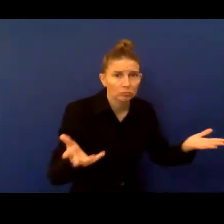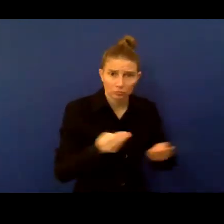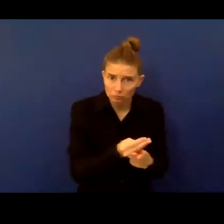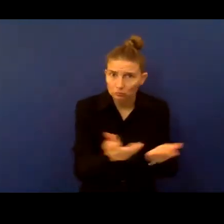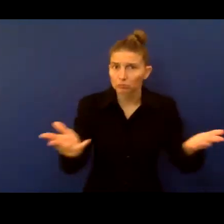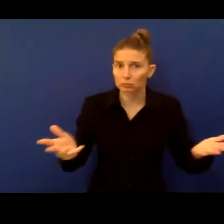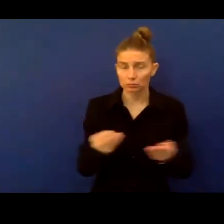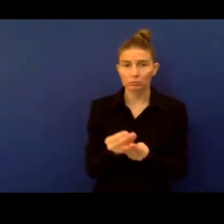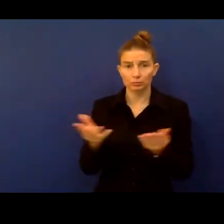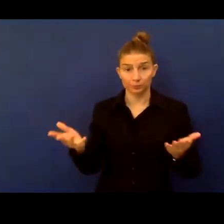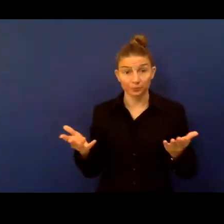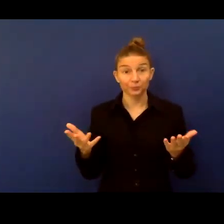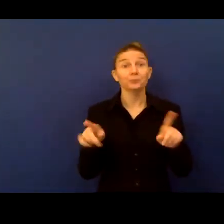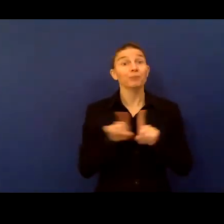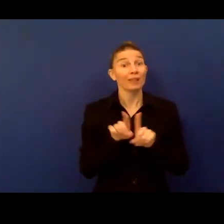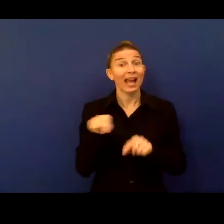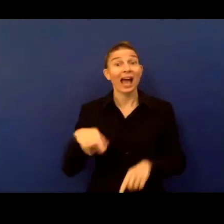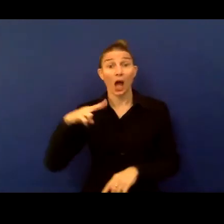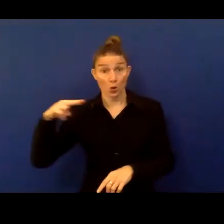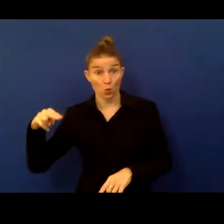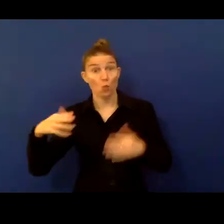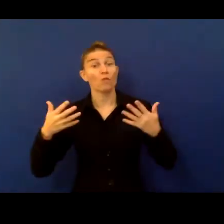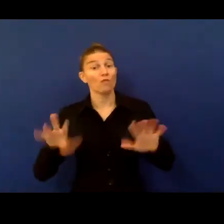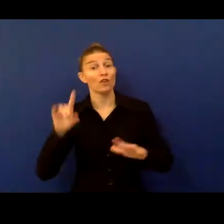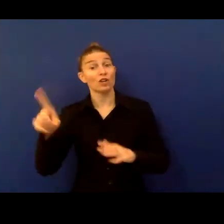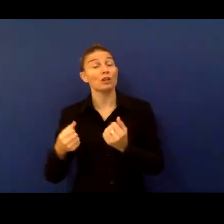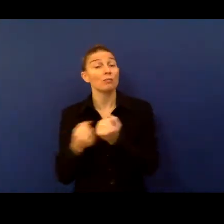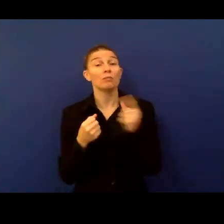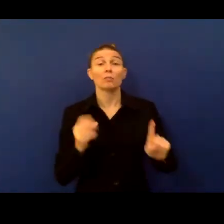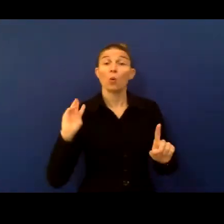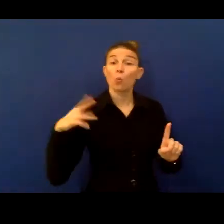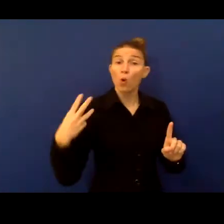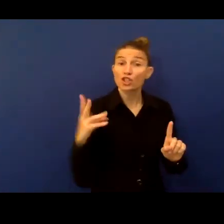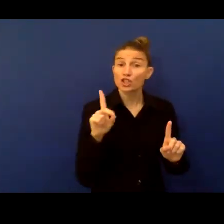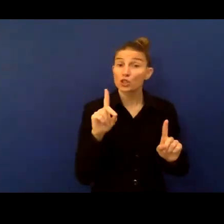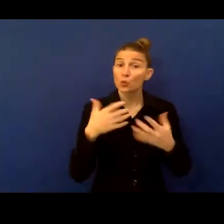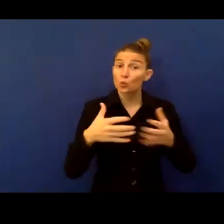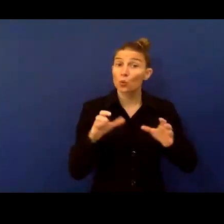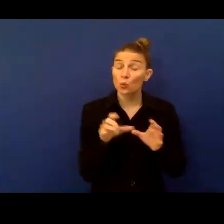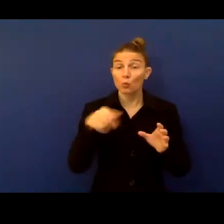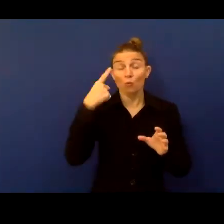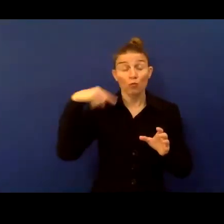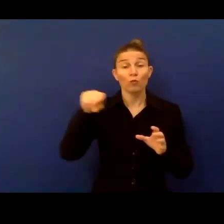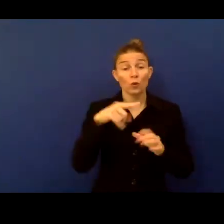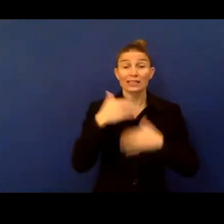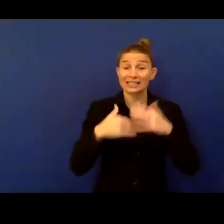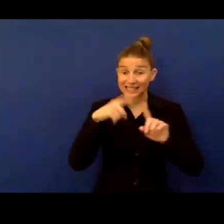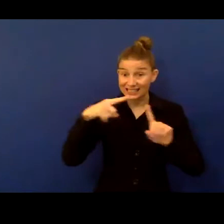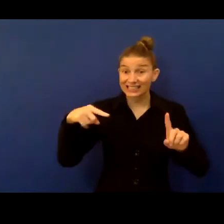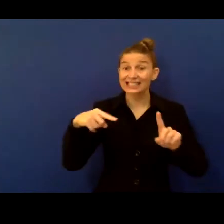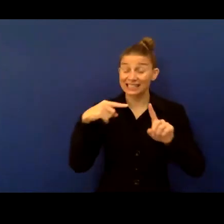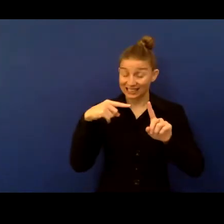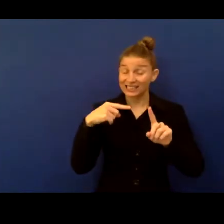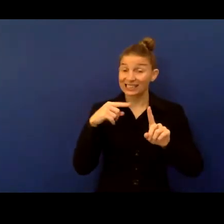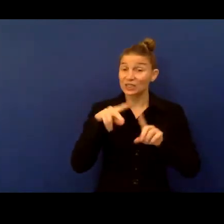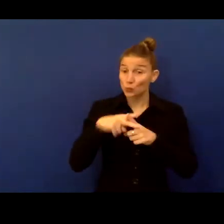number of partners, Norway support the development and use of the Washington group on disability statistics tool. The use